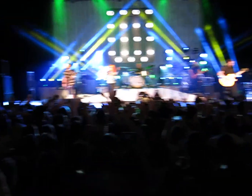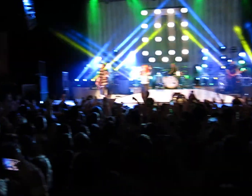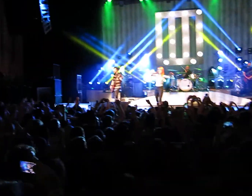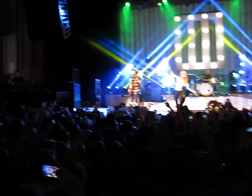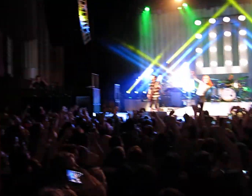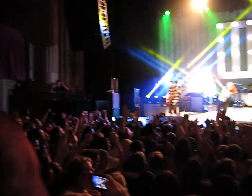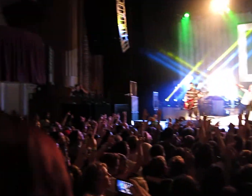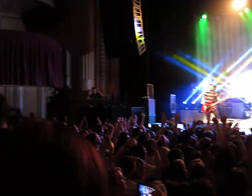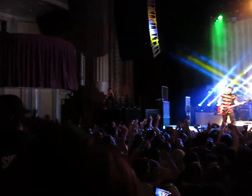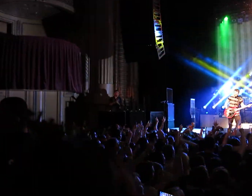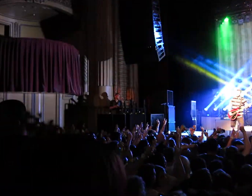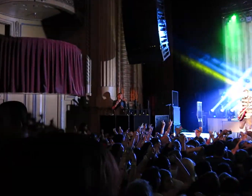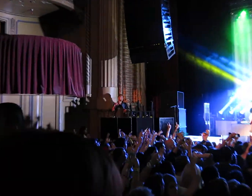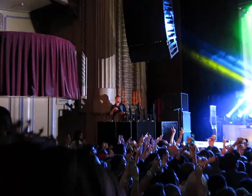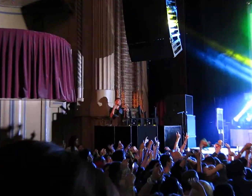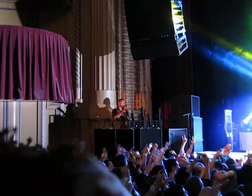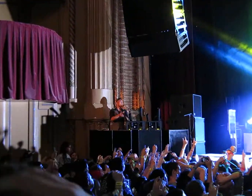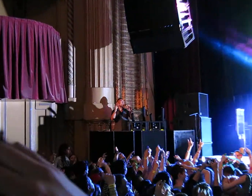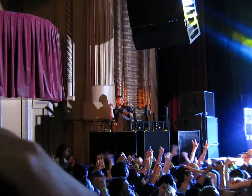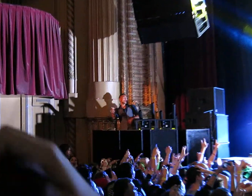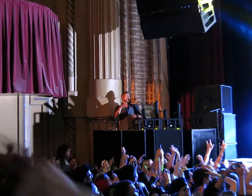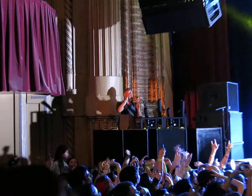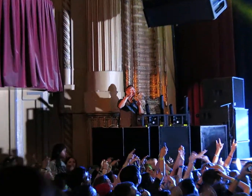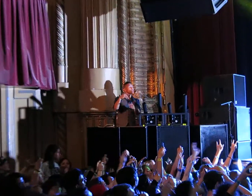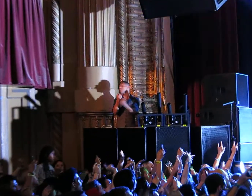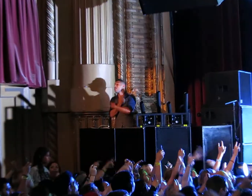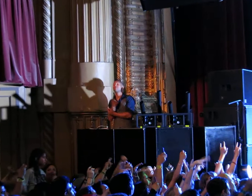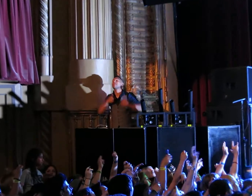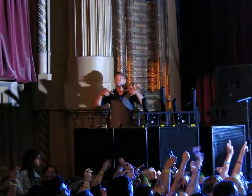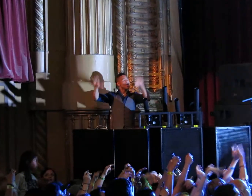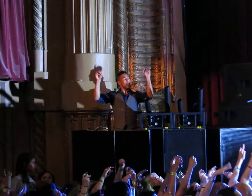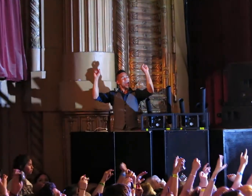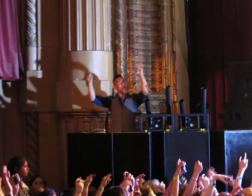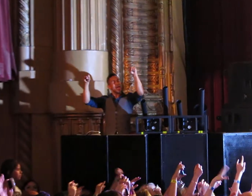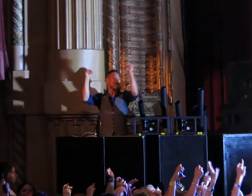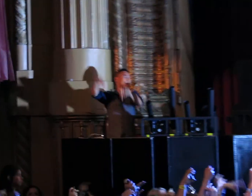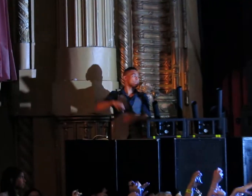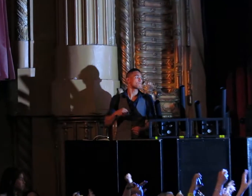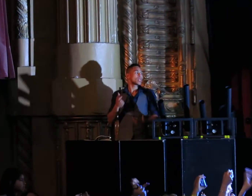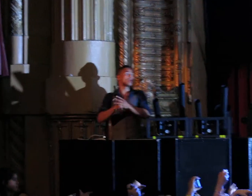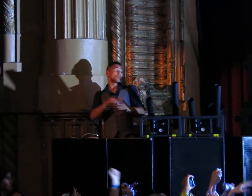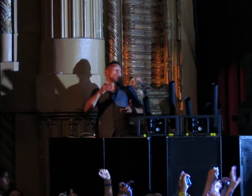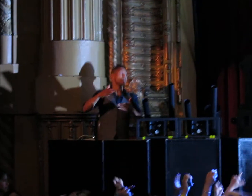me yeah your will never say do you love me yeah what I'm gonna do is do